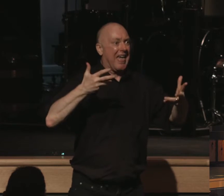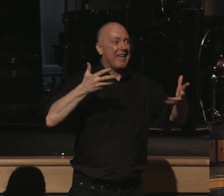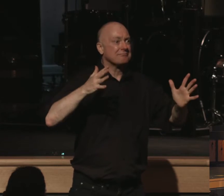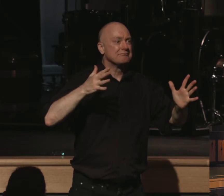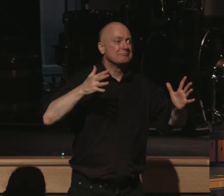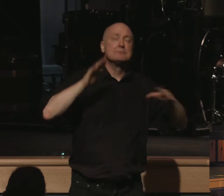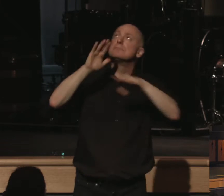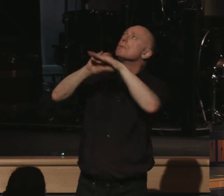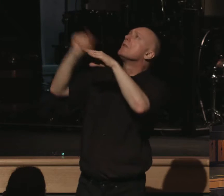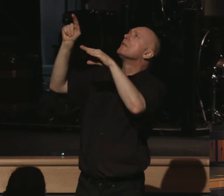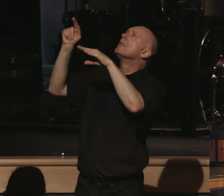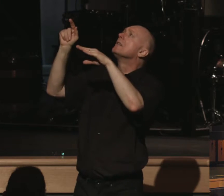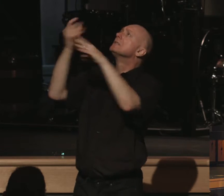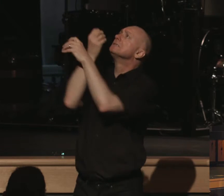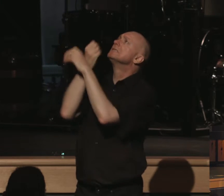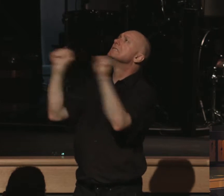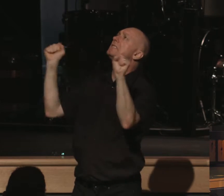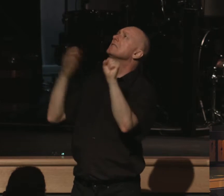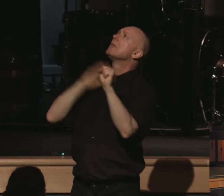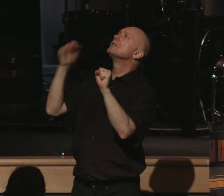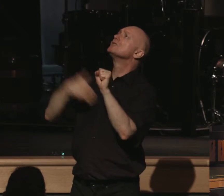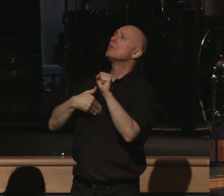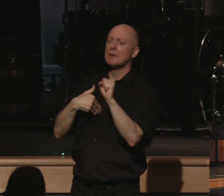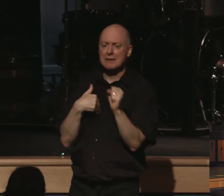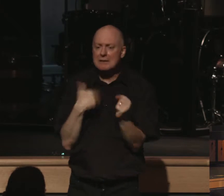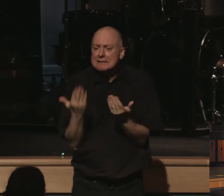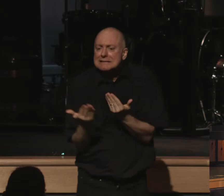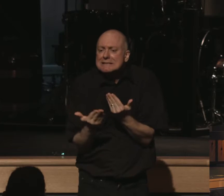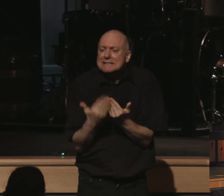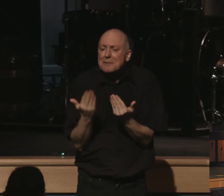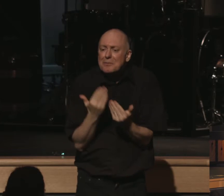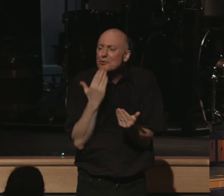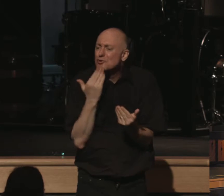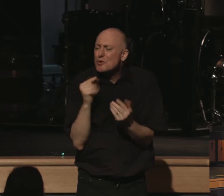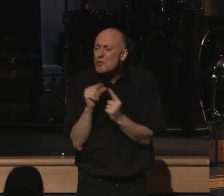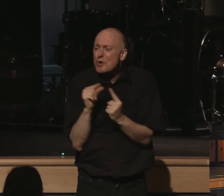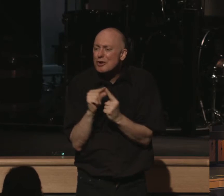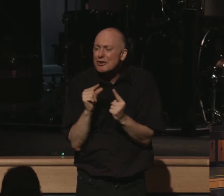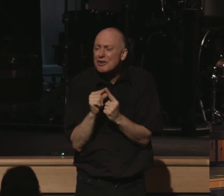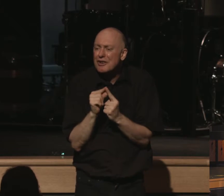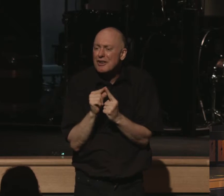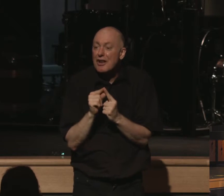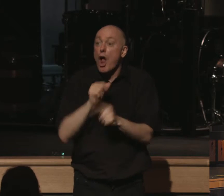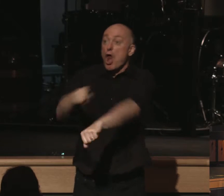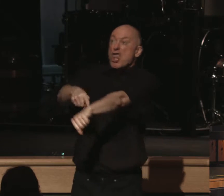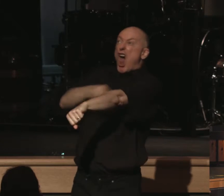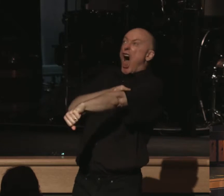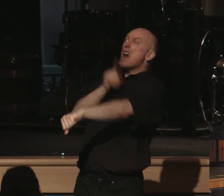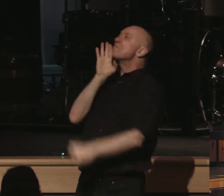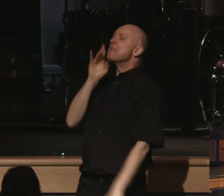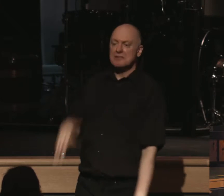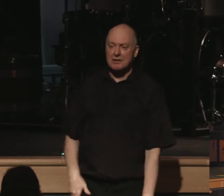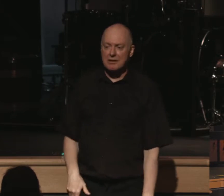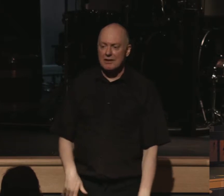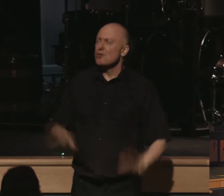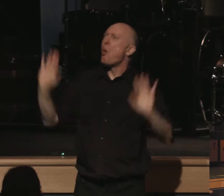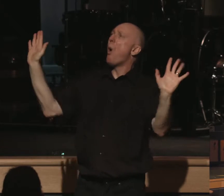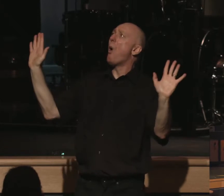I pray, deliver my soul. Look how simple, look how short, how sweet those words are. No long speeches are needed. Oh Lord, I pray, deliver